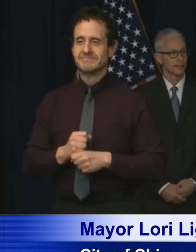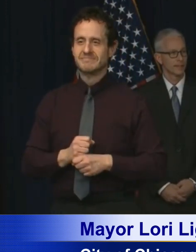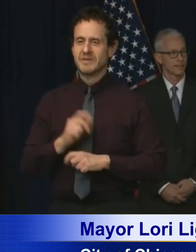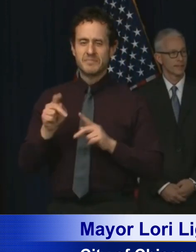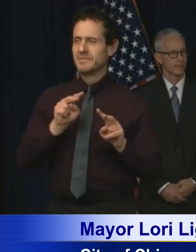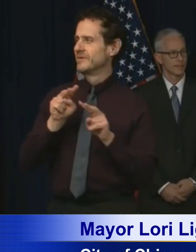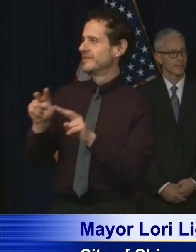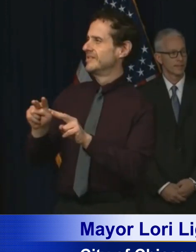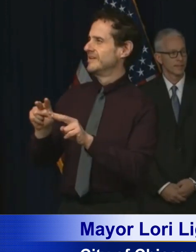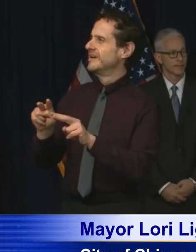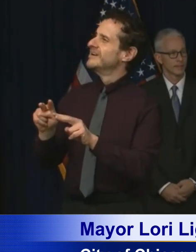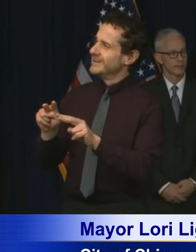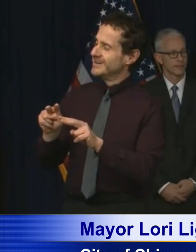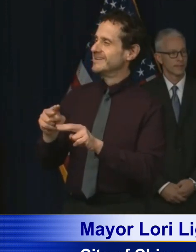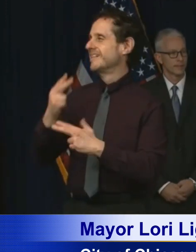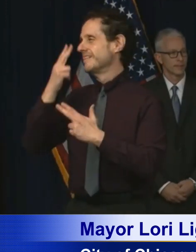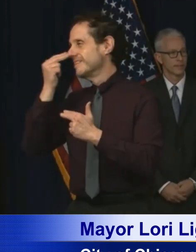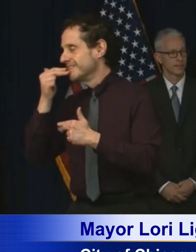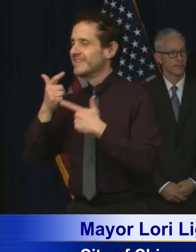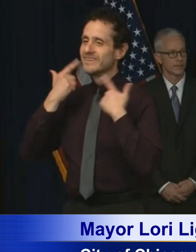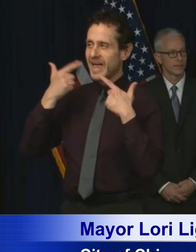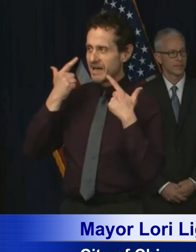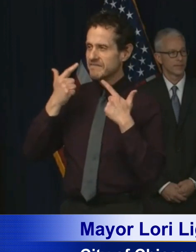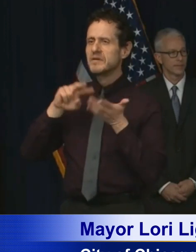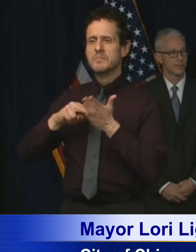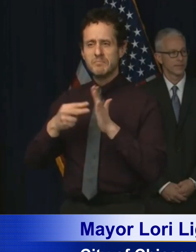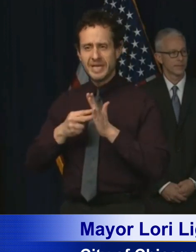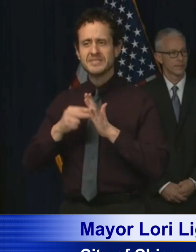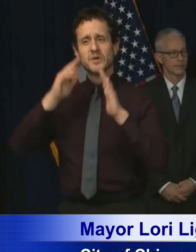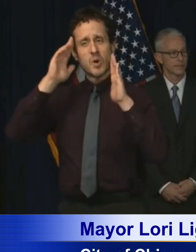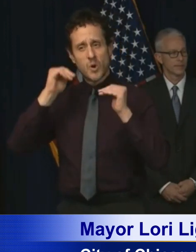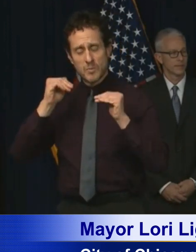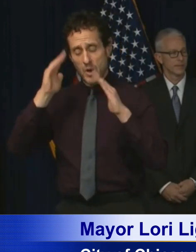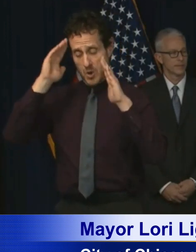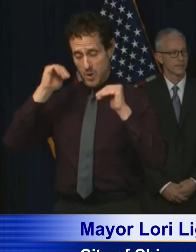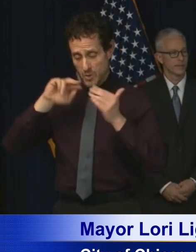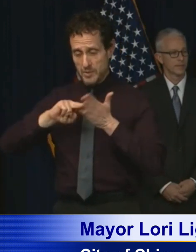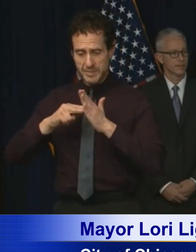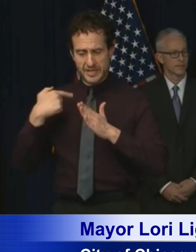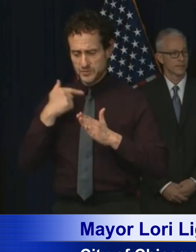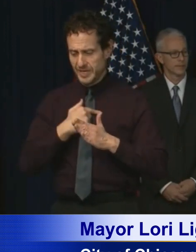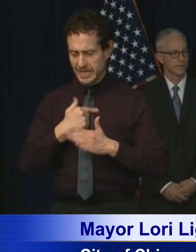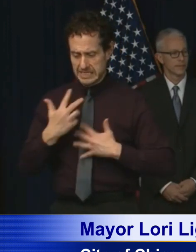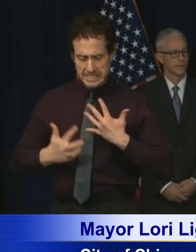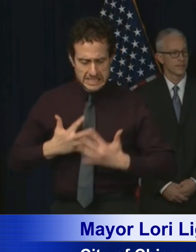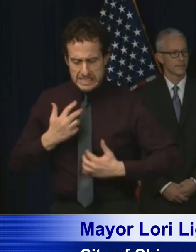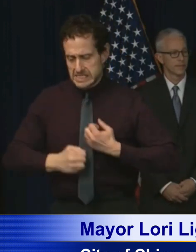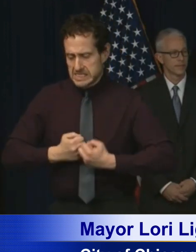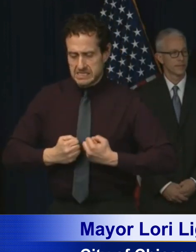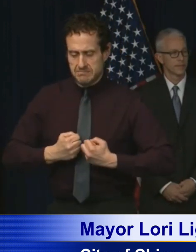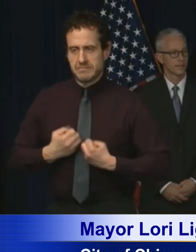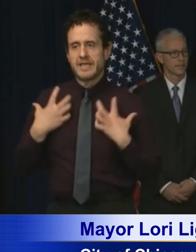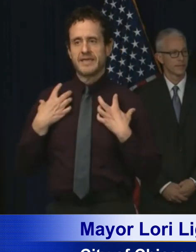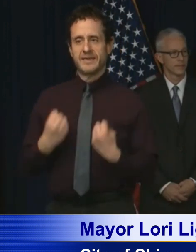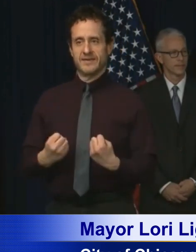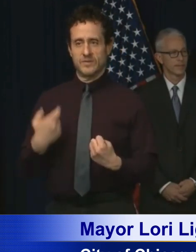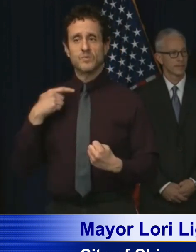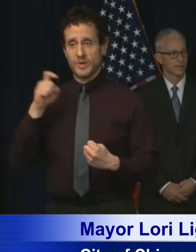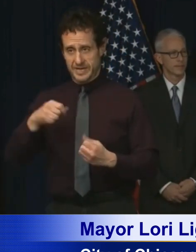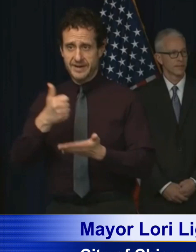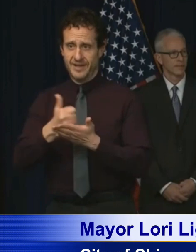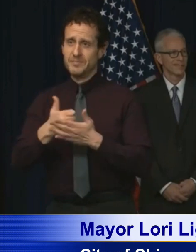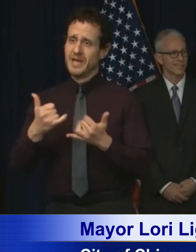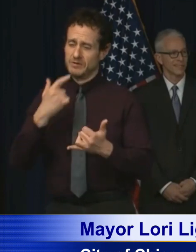gives people hope. And hope means healing. And that's what we need in this time. So thank you, Governor Pritzker.